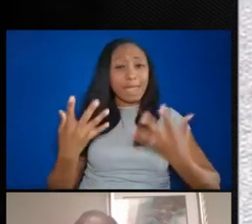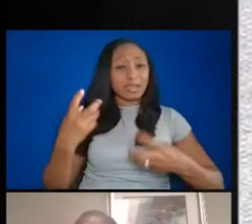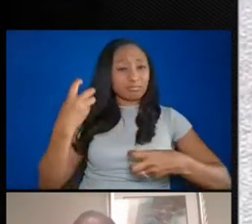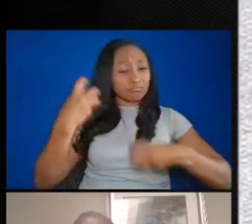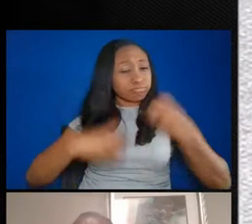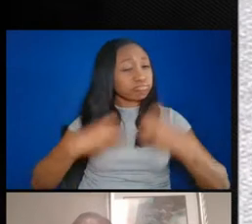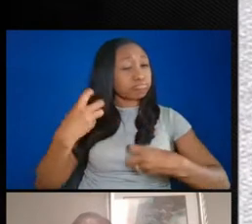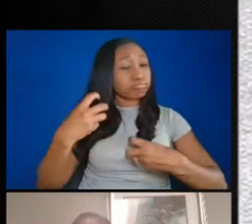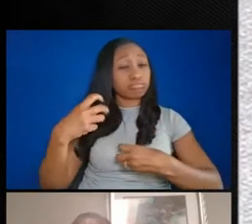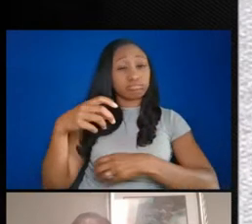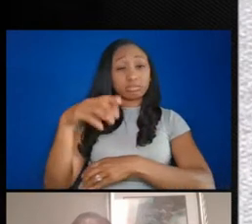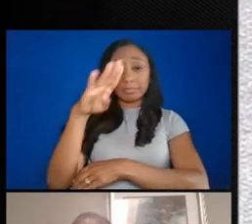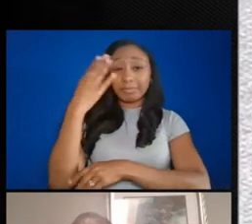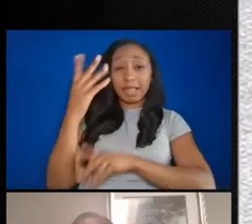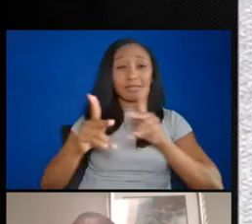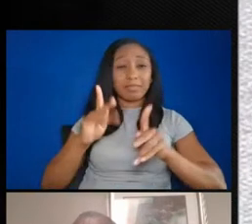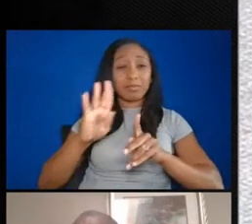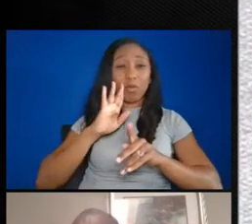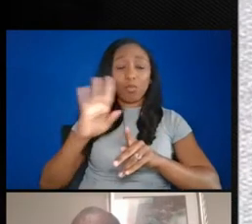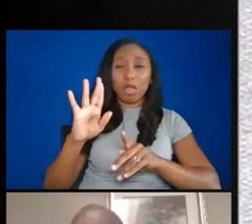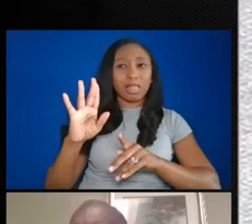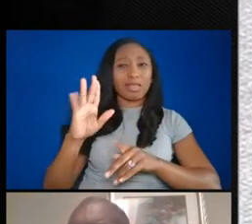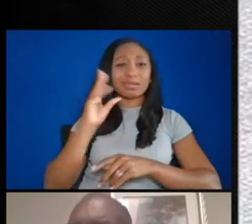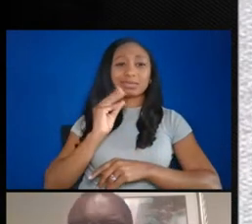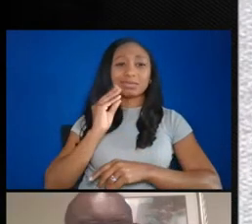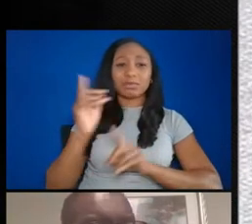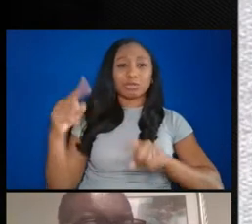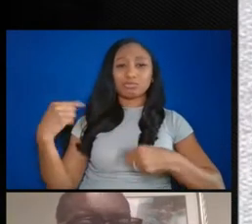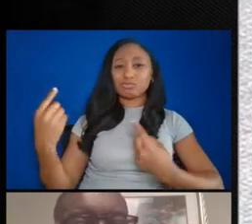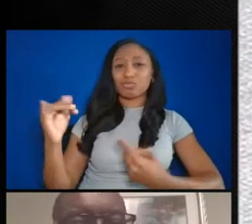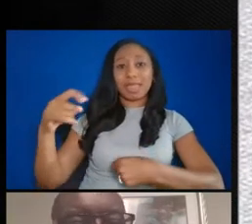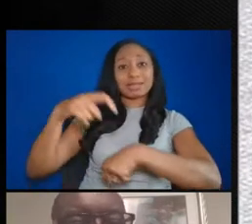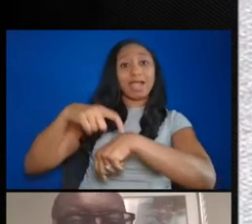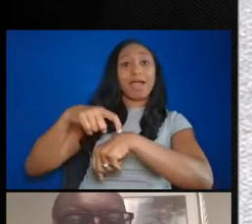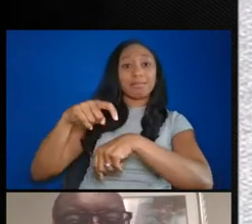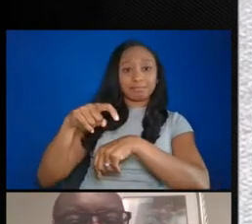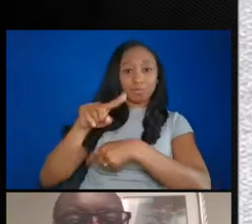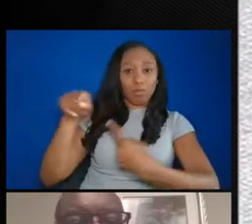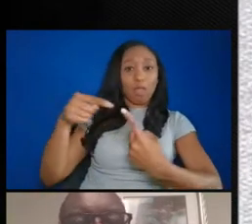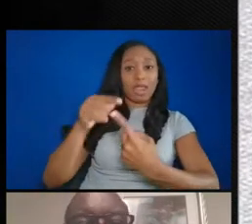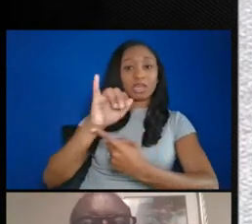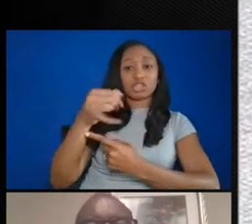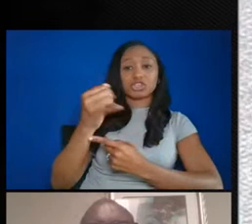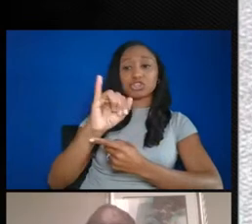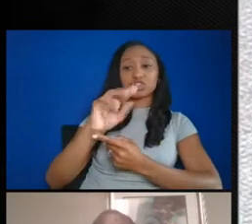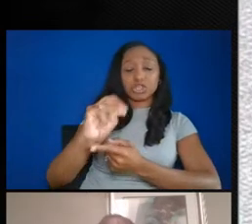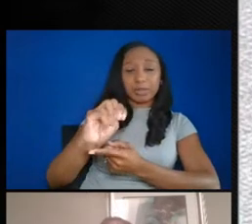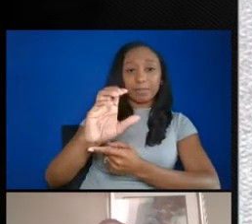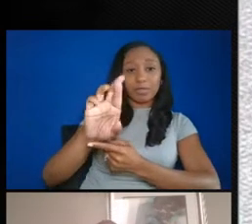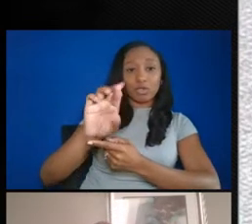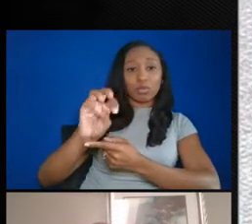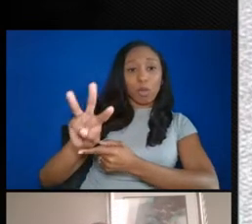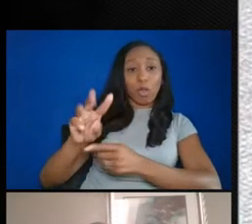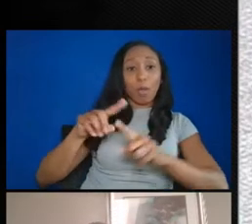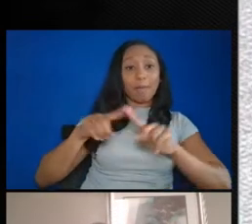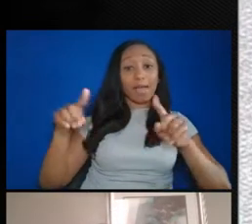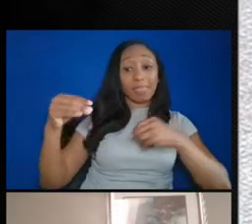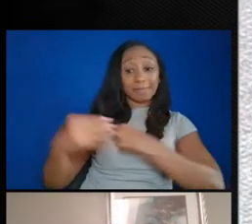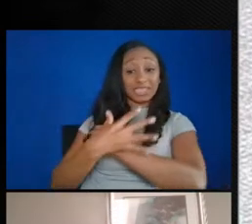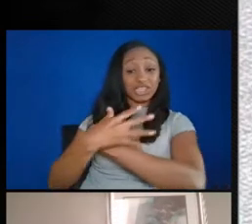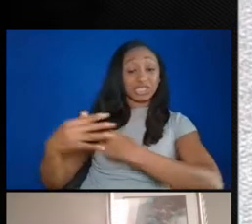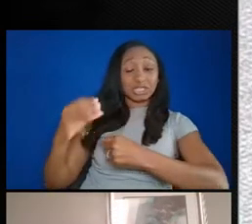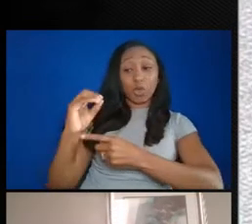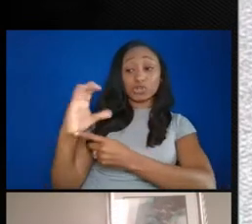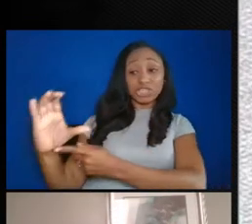face during the restrictive era of segregation and Jim Crow. In Maryland, beaches like Ocean City and Sandy Point were for whites